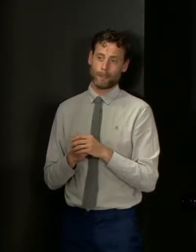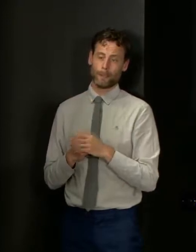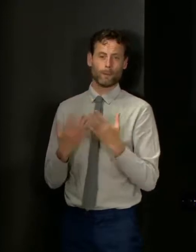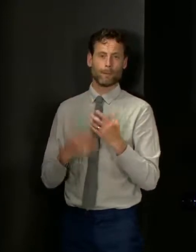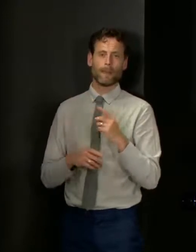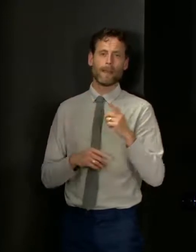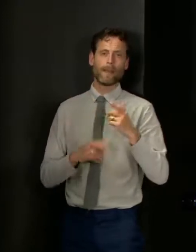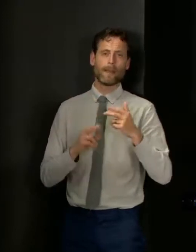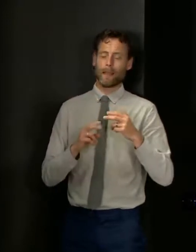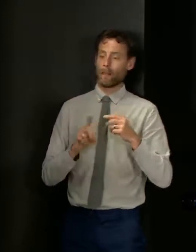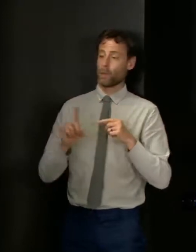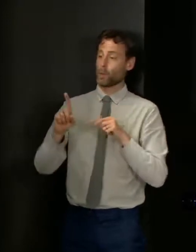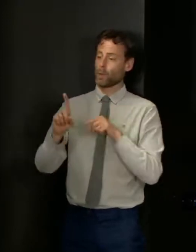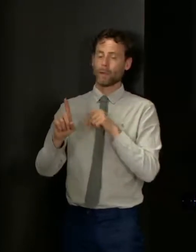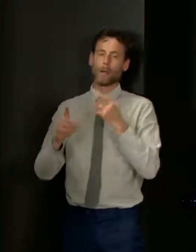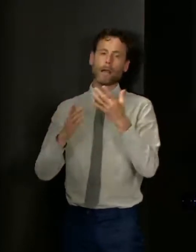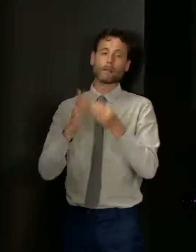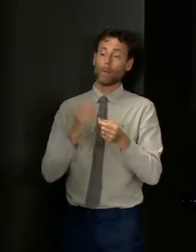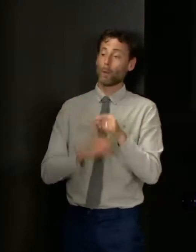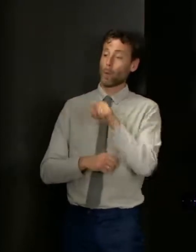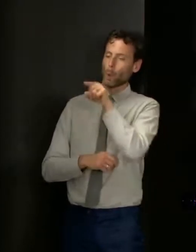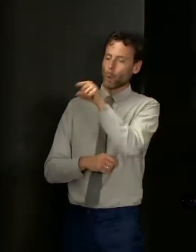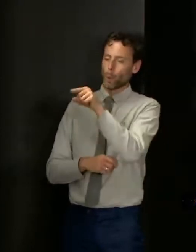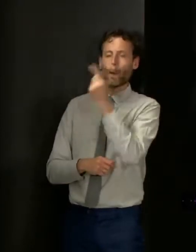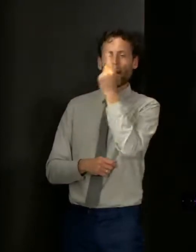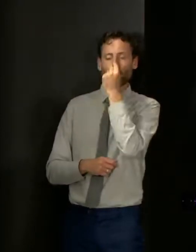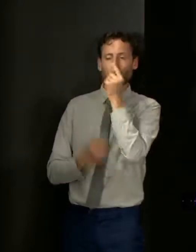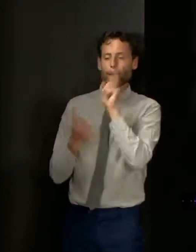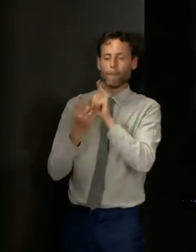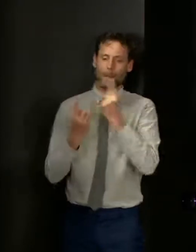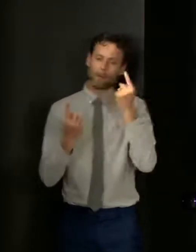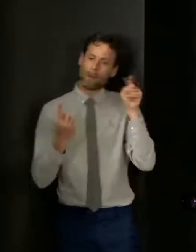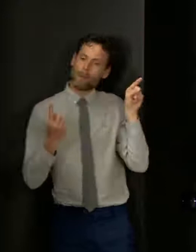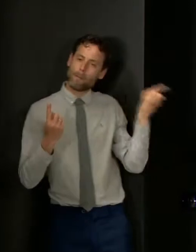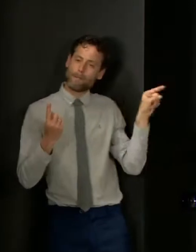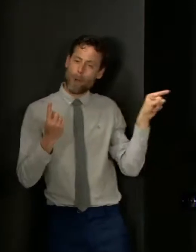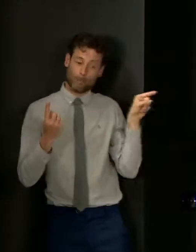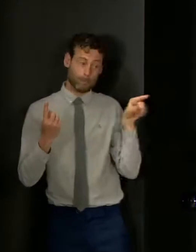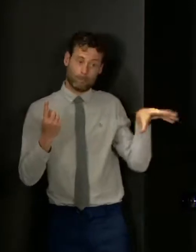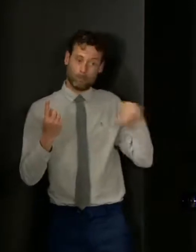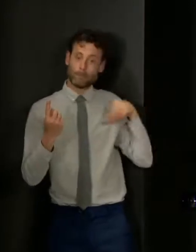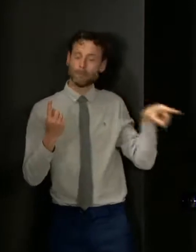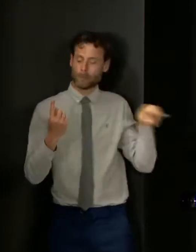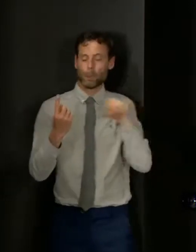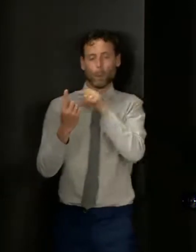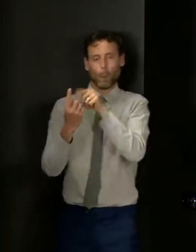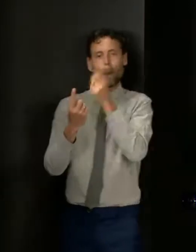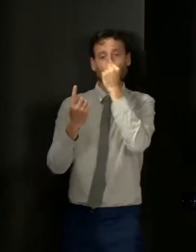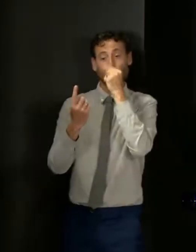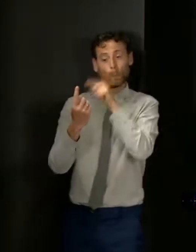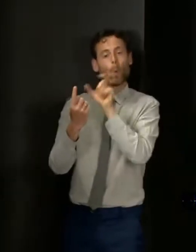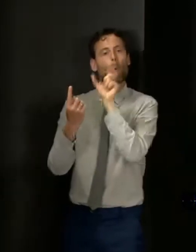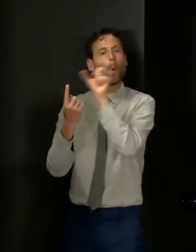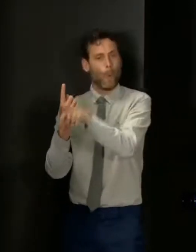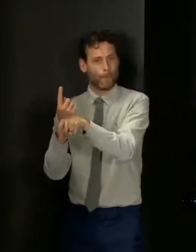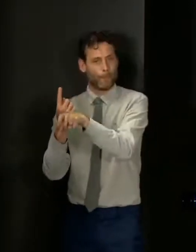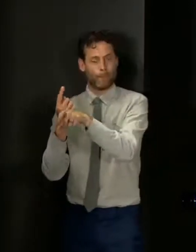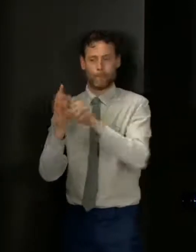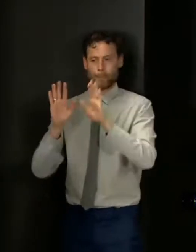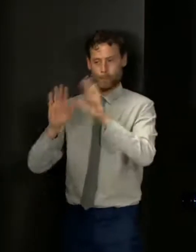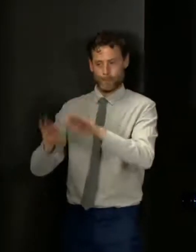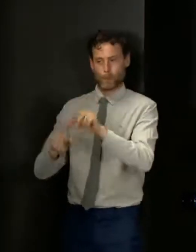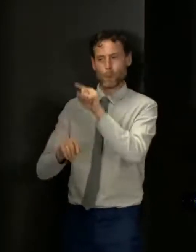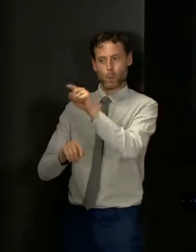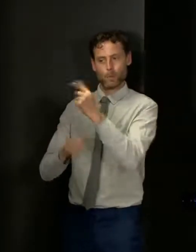judged to be a contact of someone for one of those kind of three categories that I spoke of and they're advised to